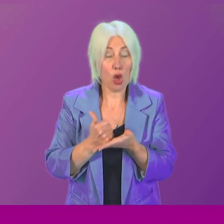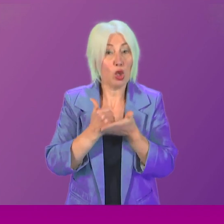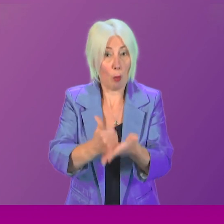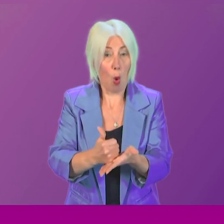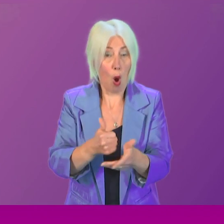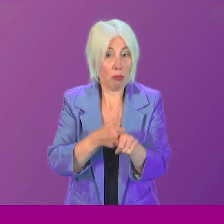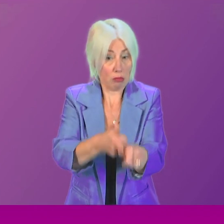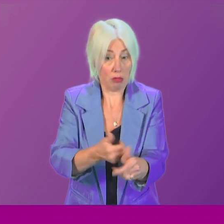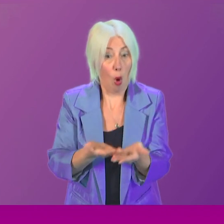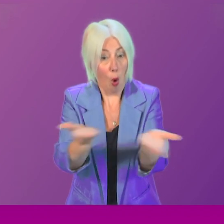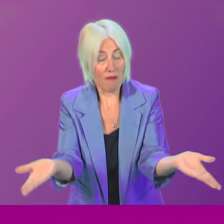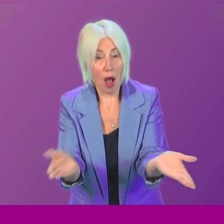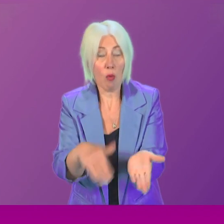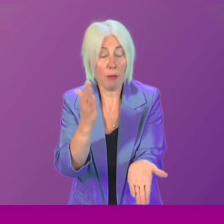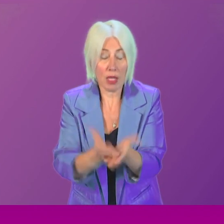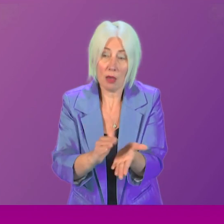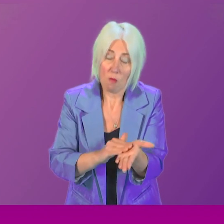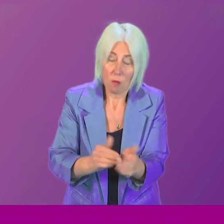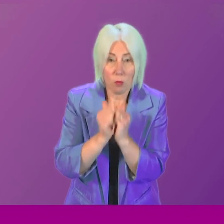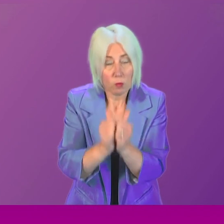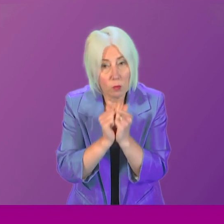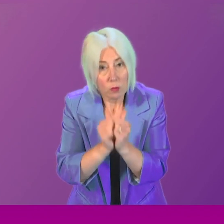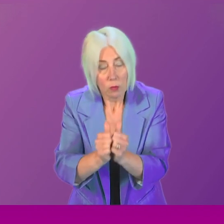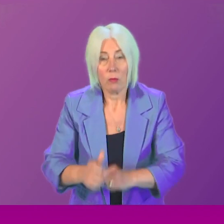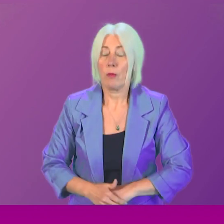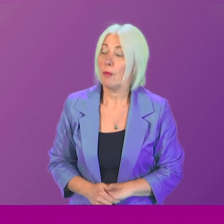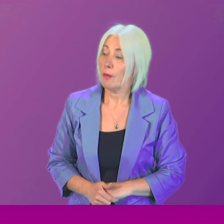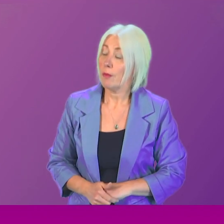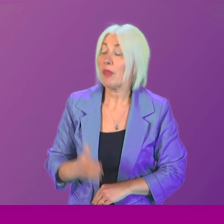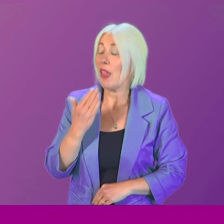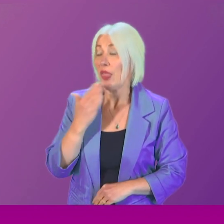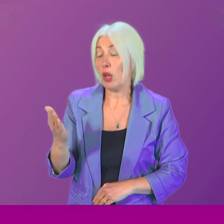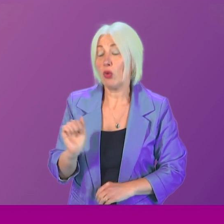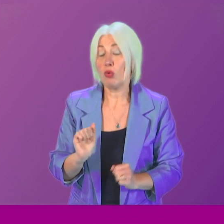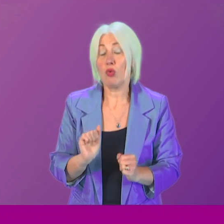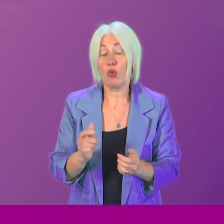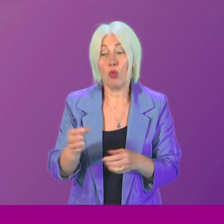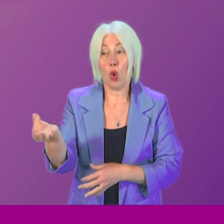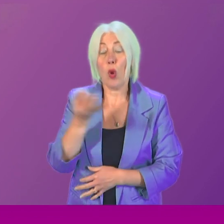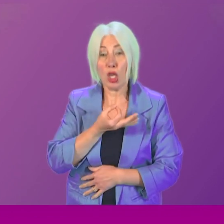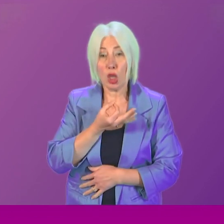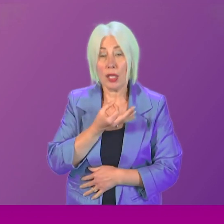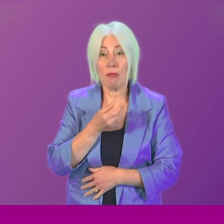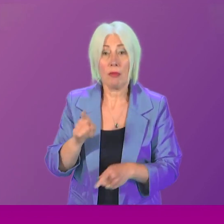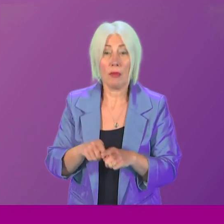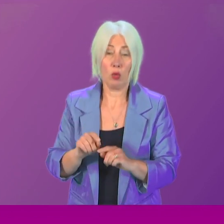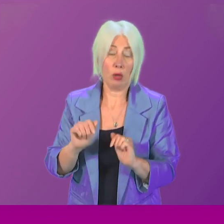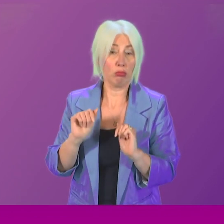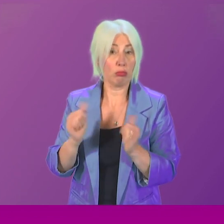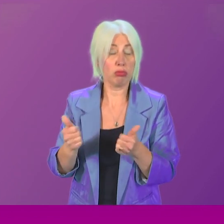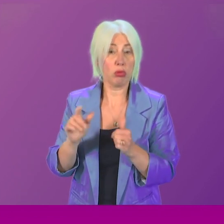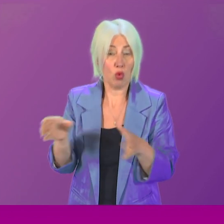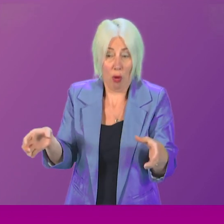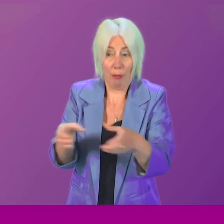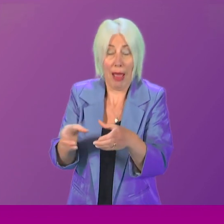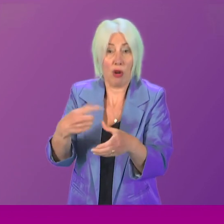First Minister. Can I thank Megan Gallagher for her question and for associating her party with